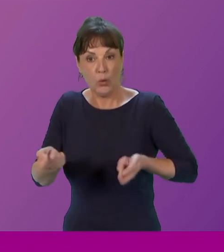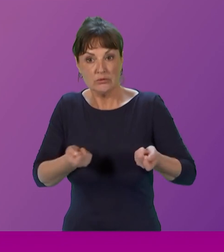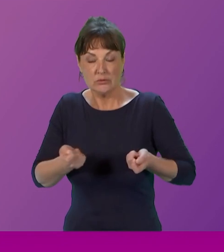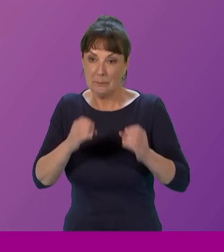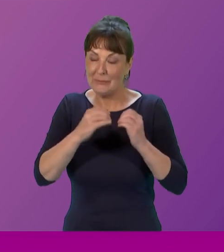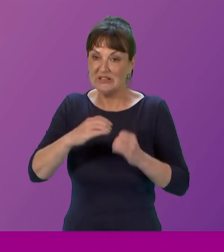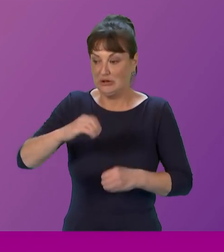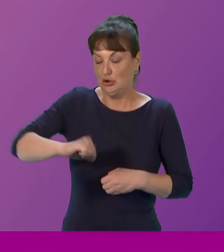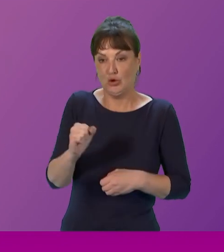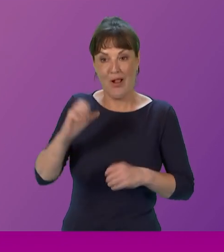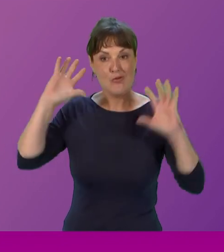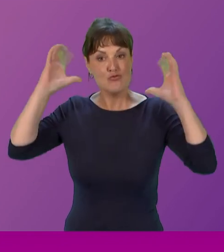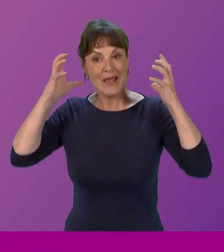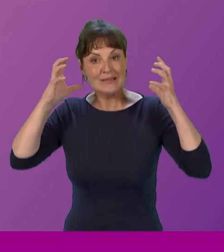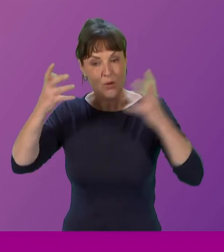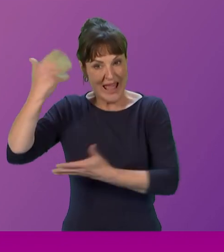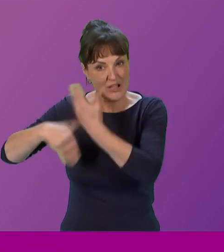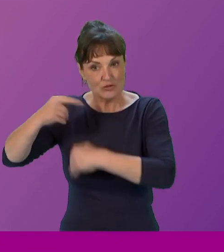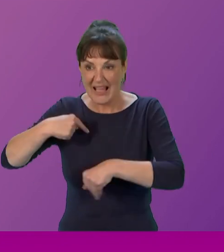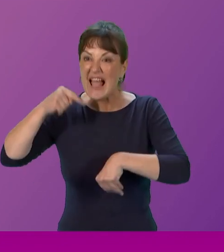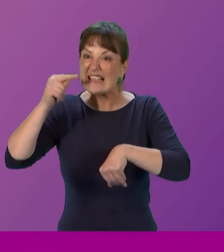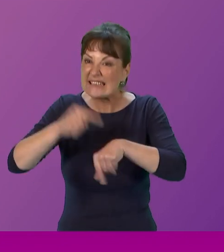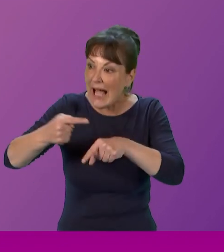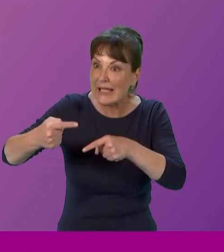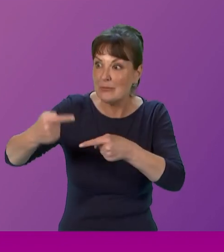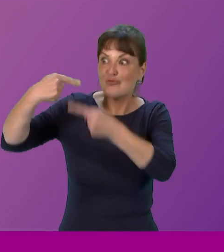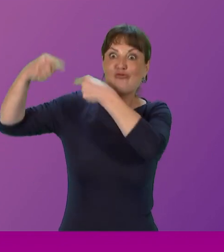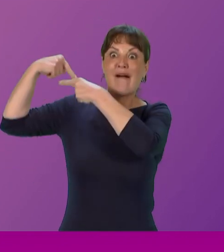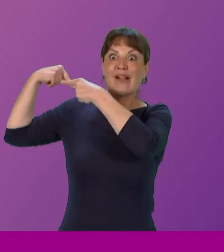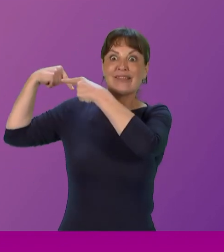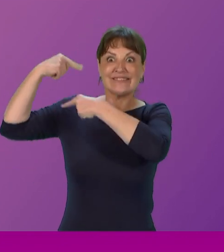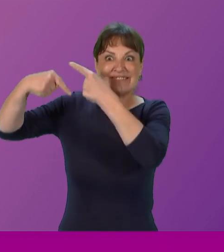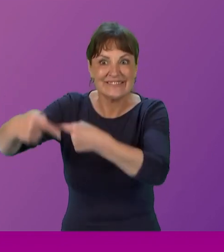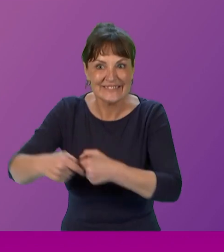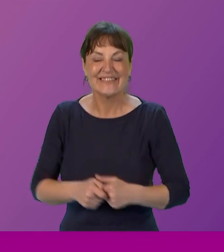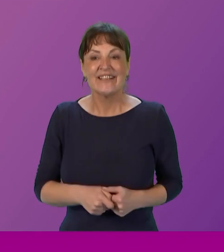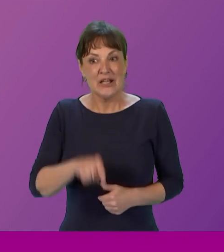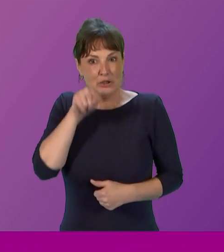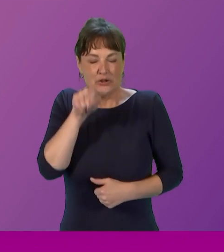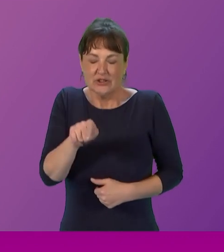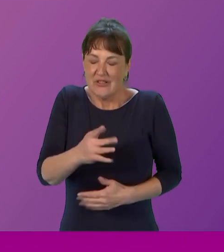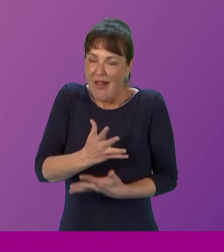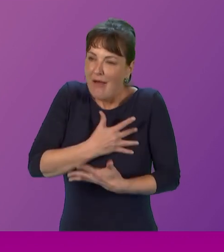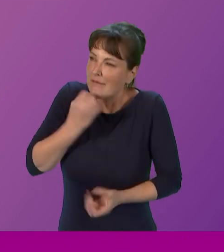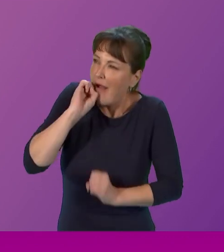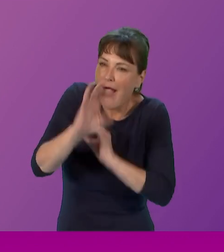Travels in Scotland, where she loves to bring to light the achievements of the incredible women in our past, who have often